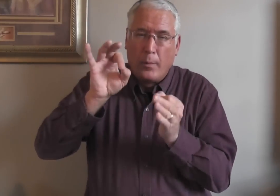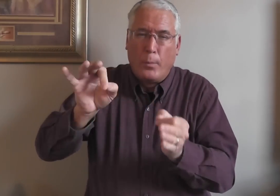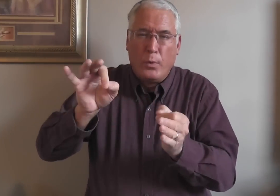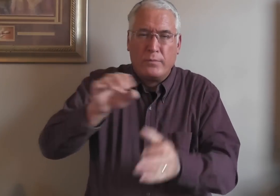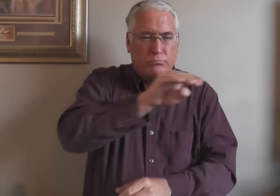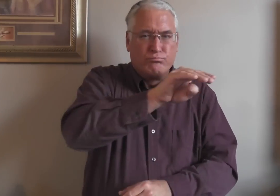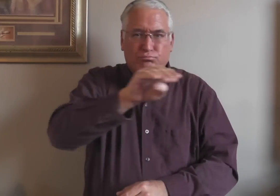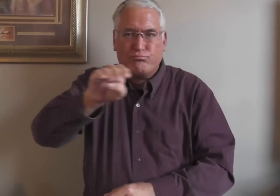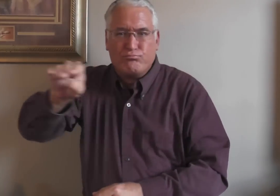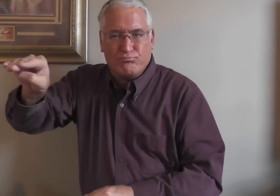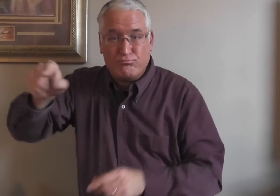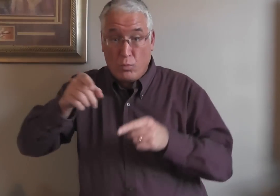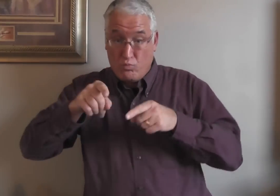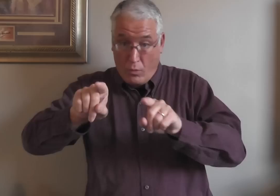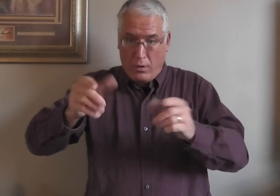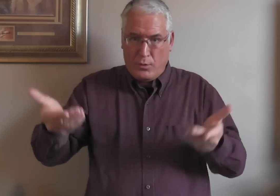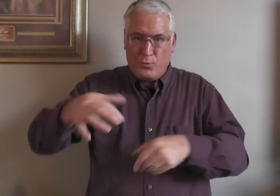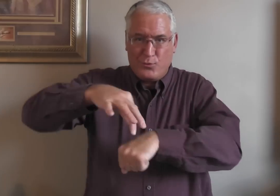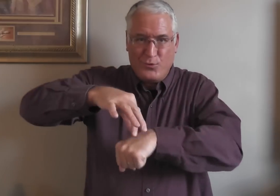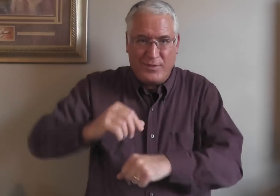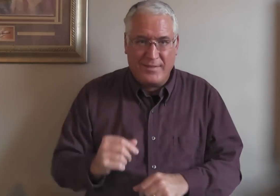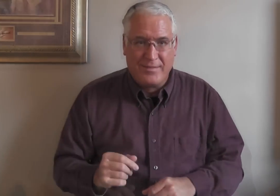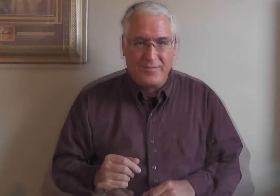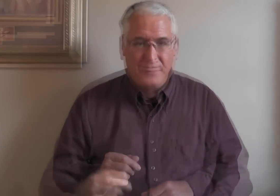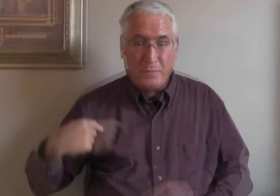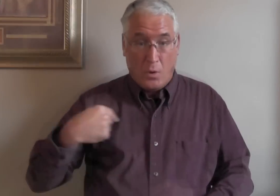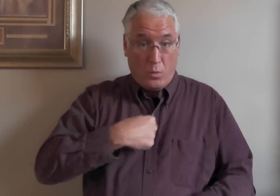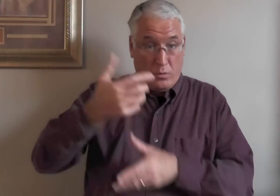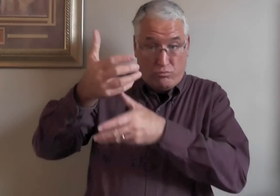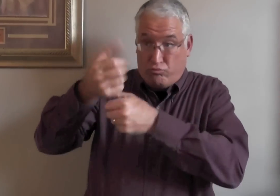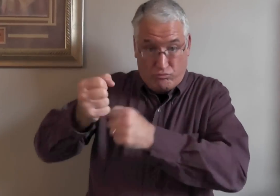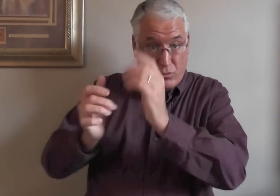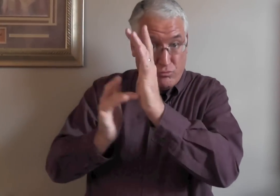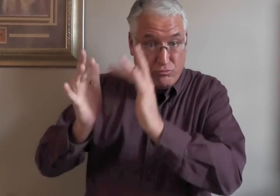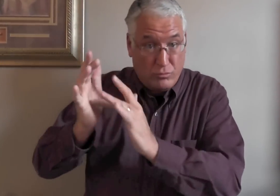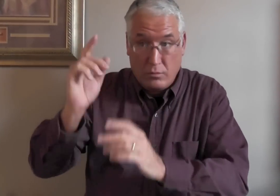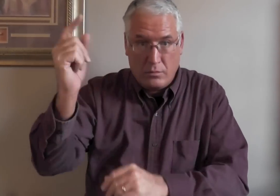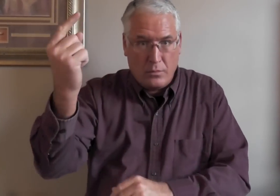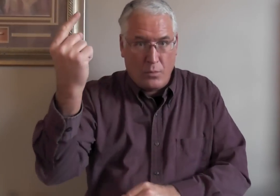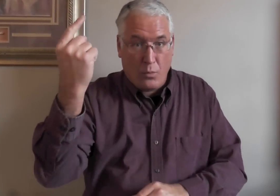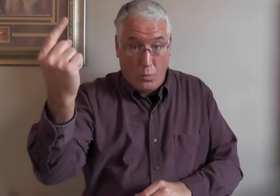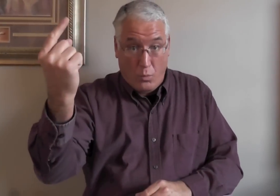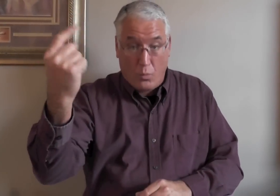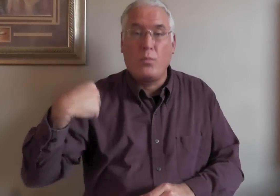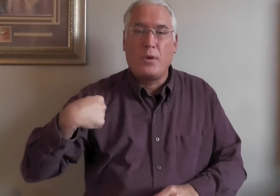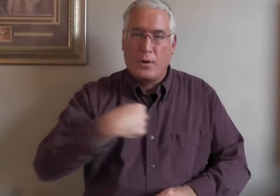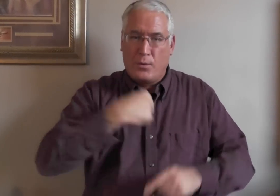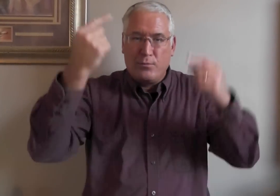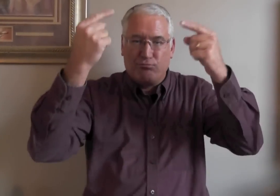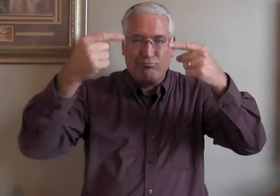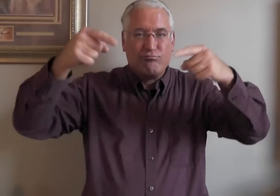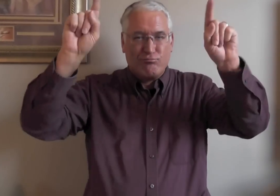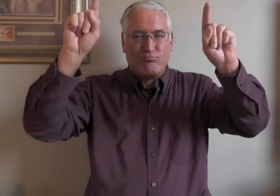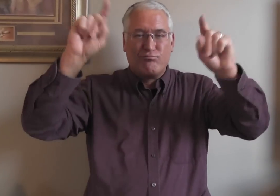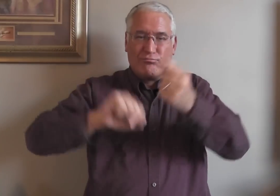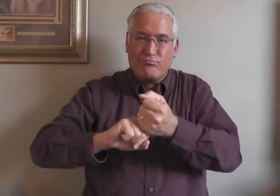his obedience was perfect the whole time he was here on earth. We trust in Jesus only, and we are